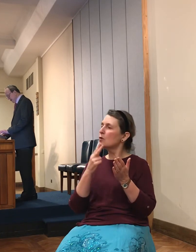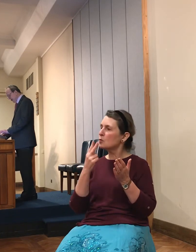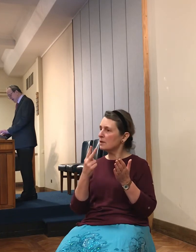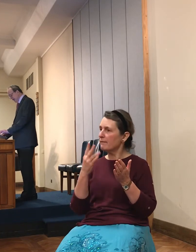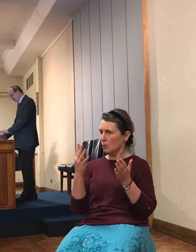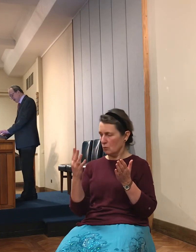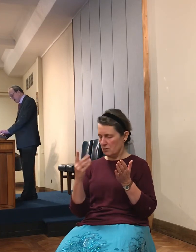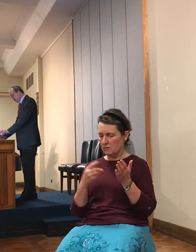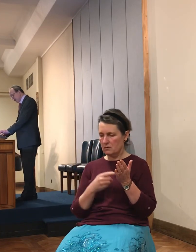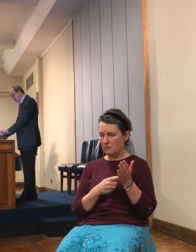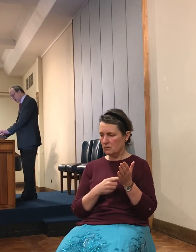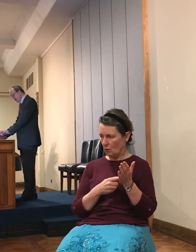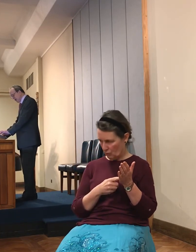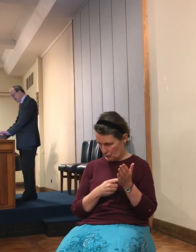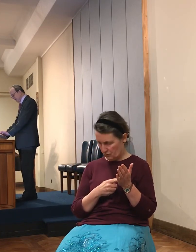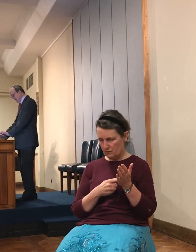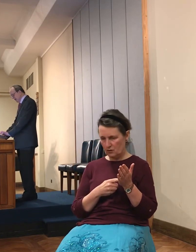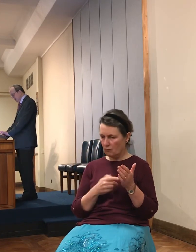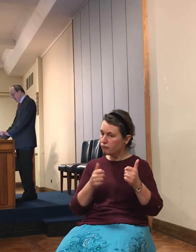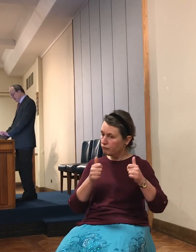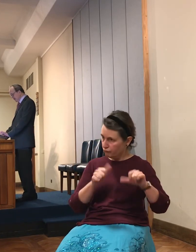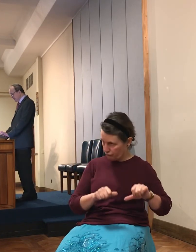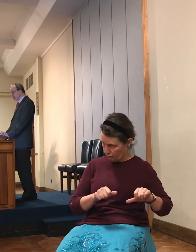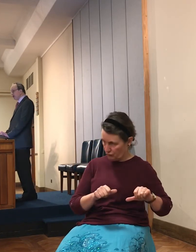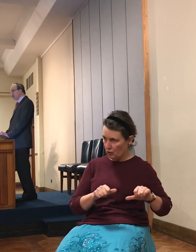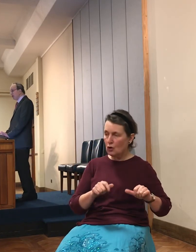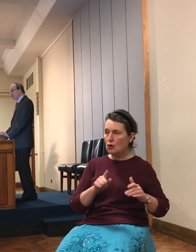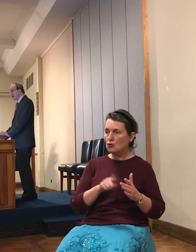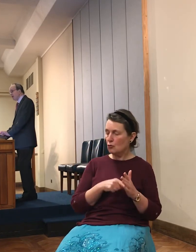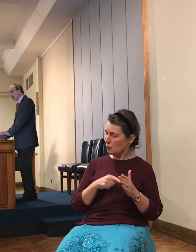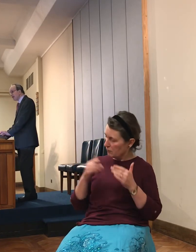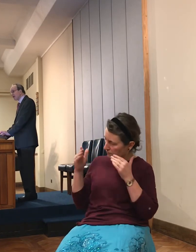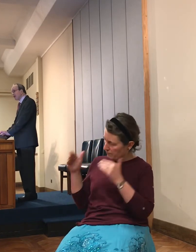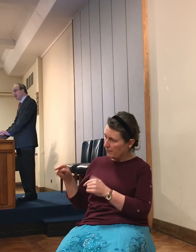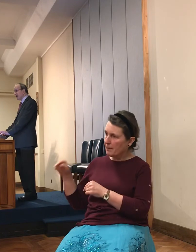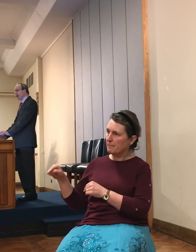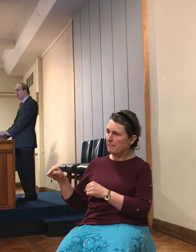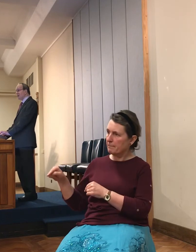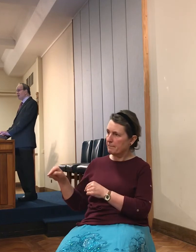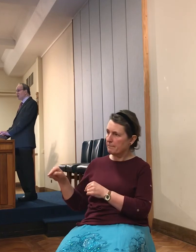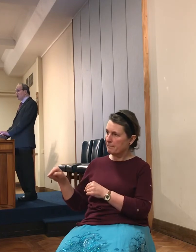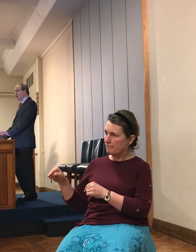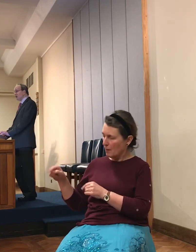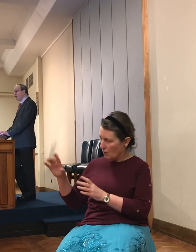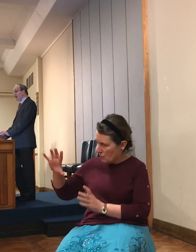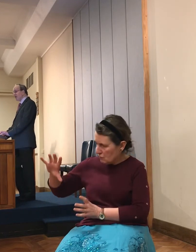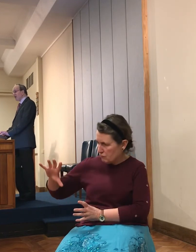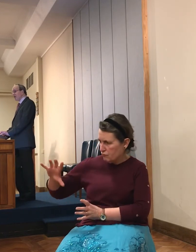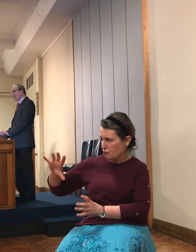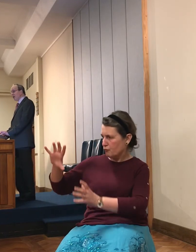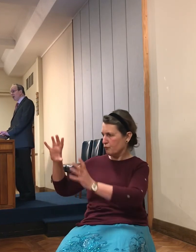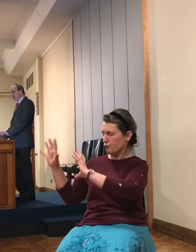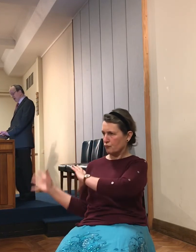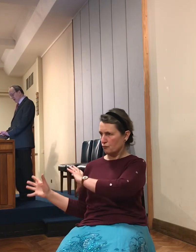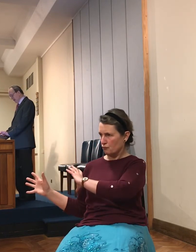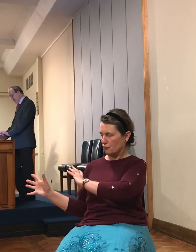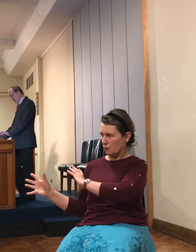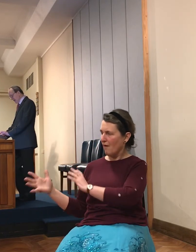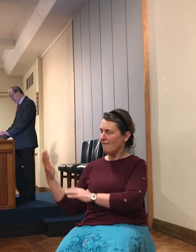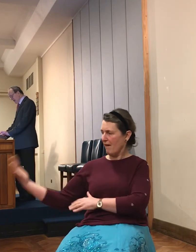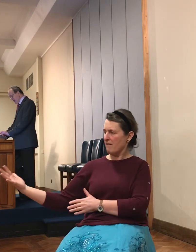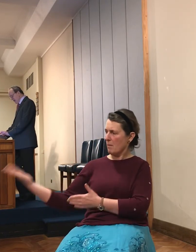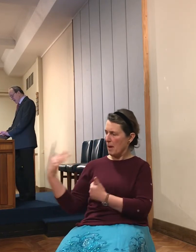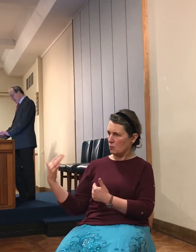out those kings unto Joshua, he seems to do a barbaric thing, but actually this is very, very important.